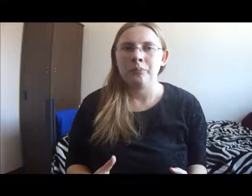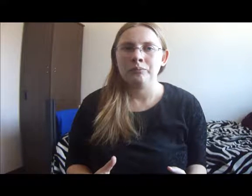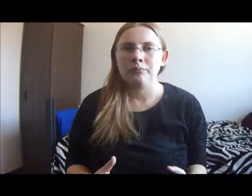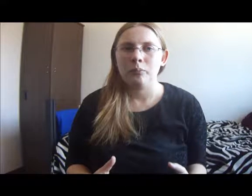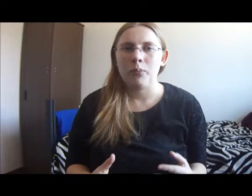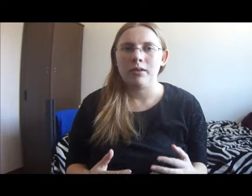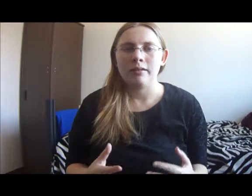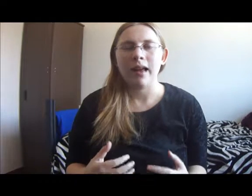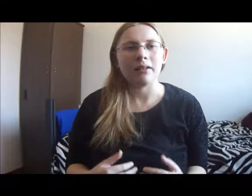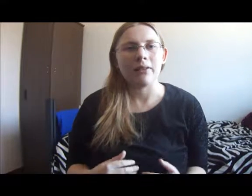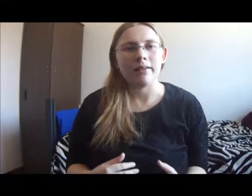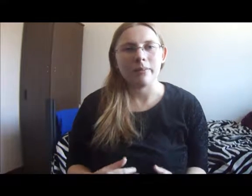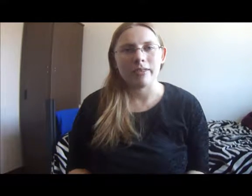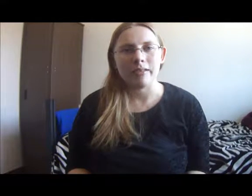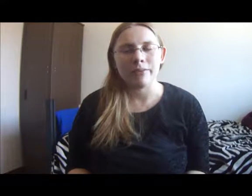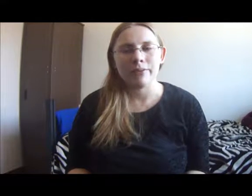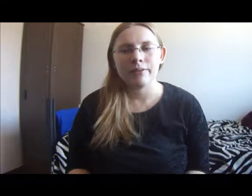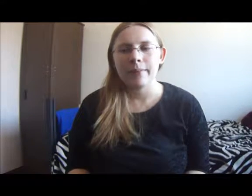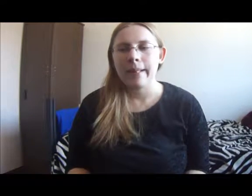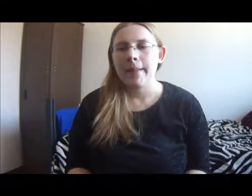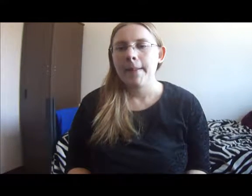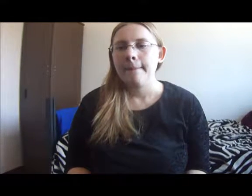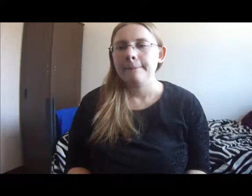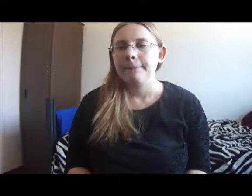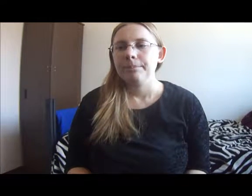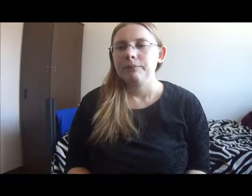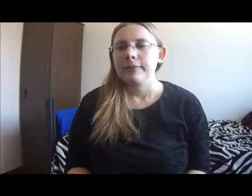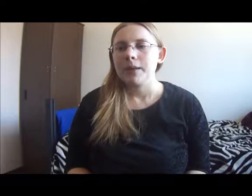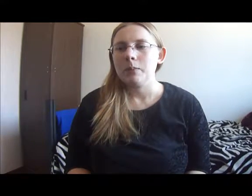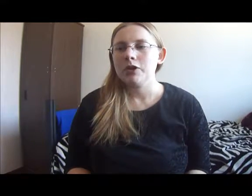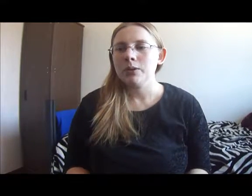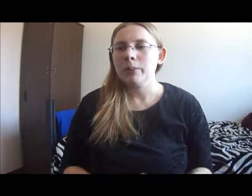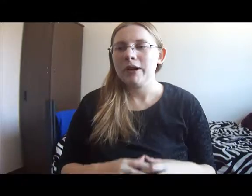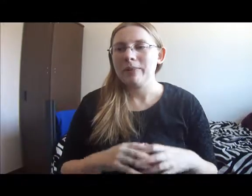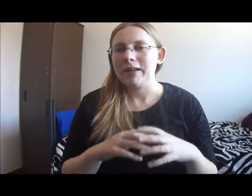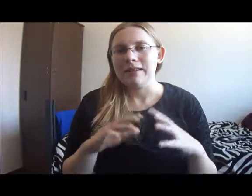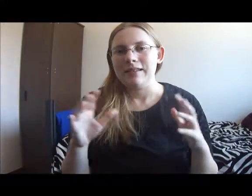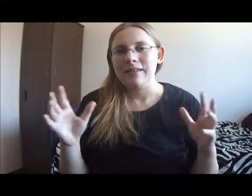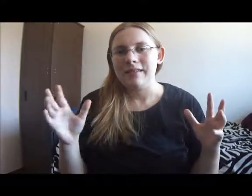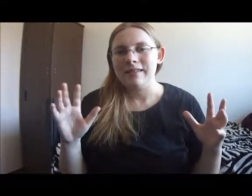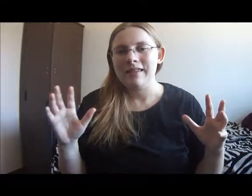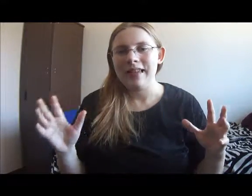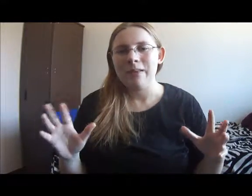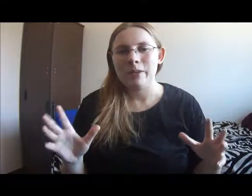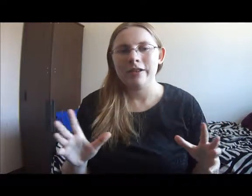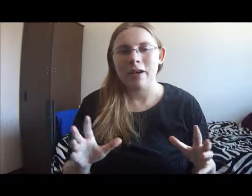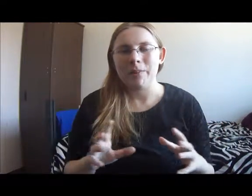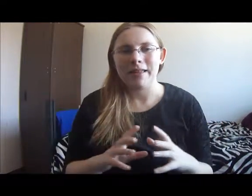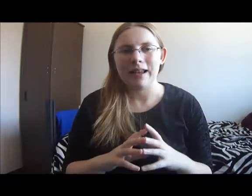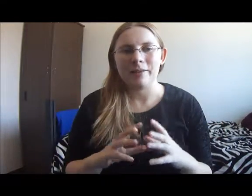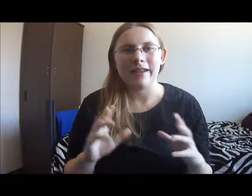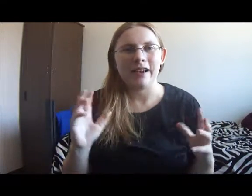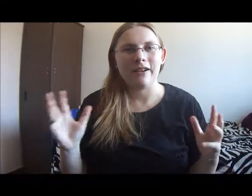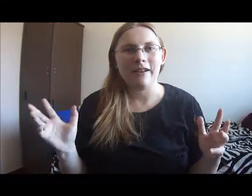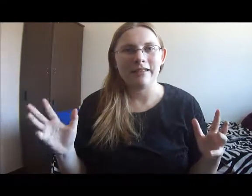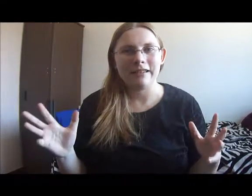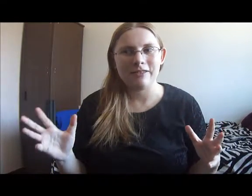But to sacrifice himself. Which sort of brings me onto the second big topic that I'm seeing across these